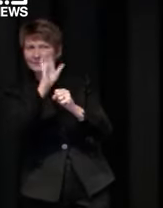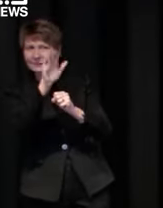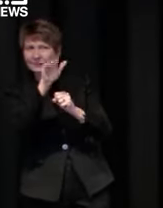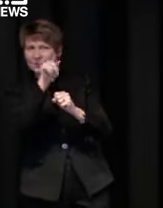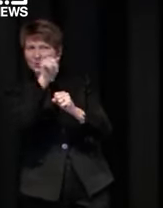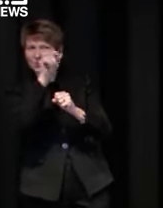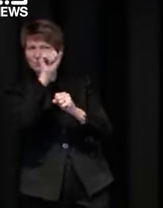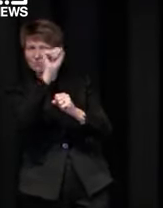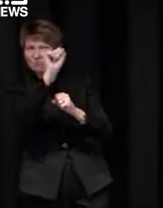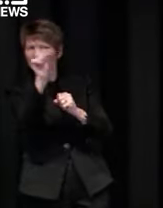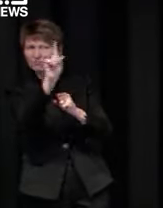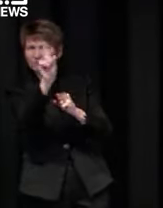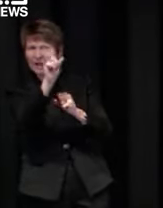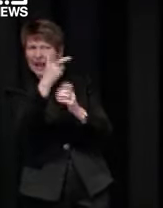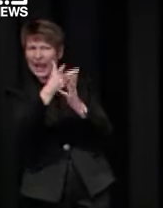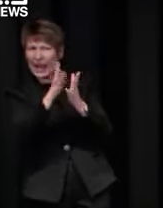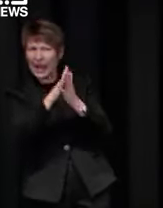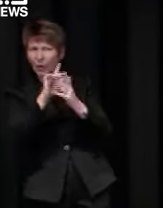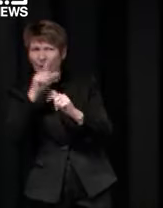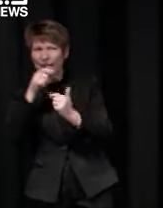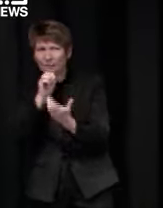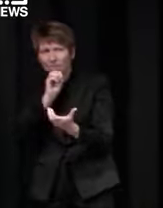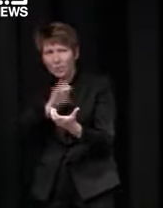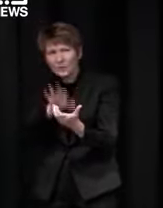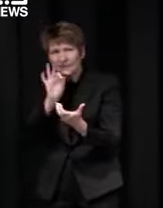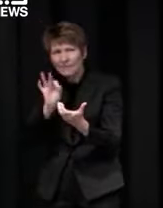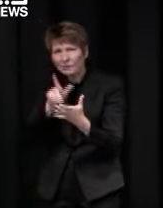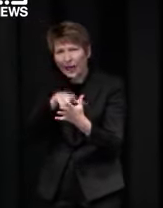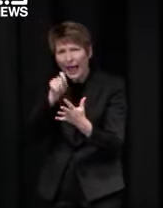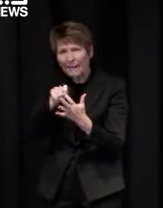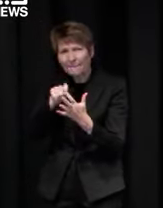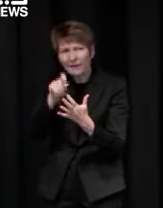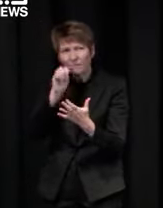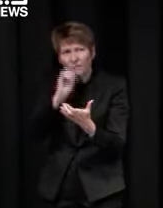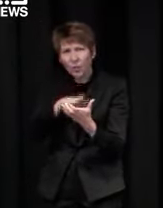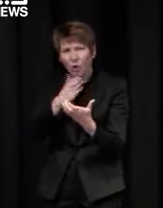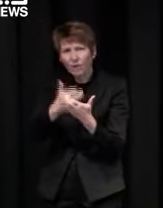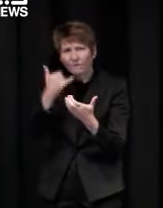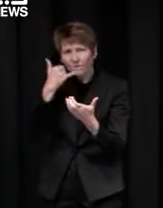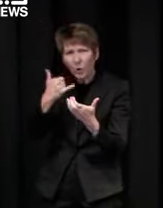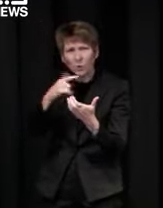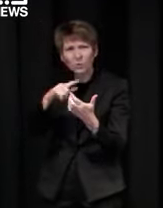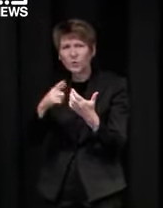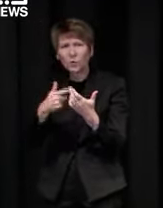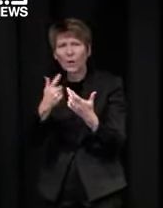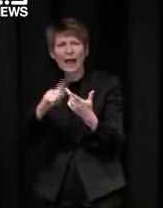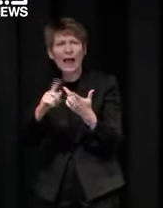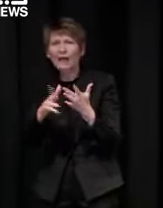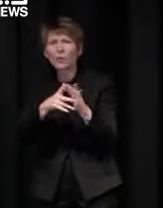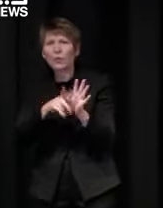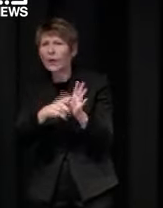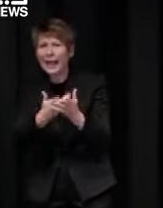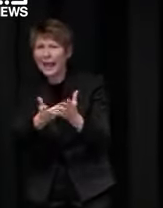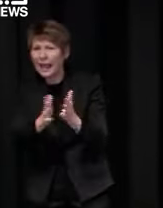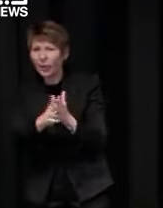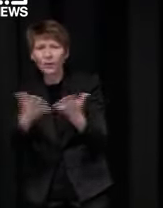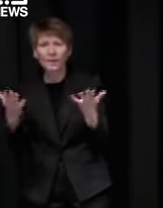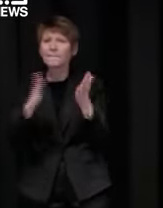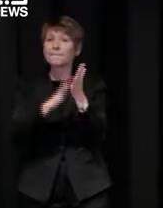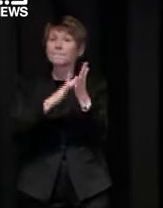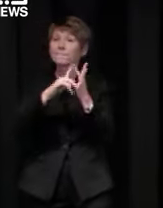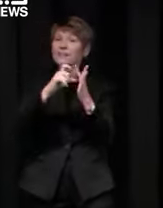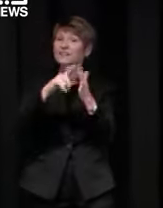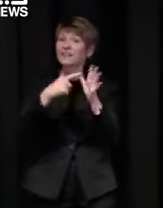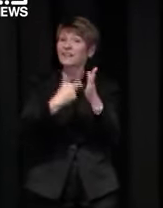Victoria app we'll be looking at other proof of vaccination options as well Medicare online the Express